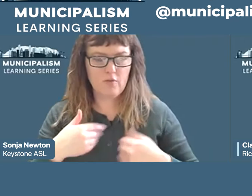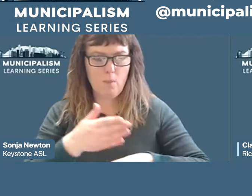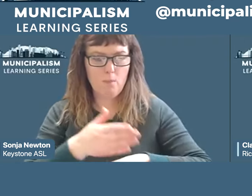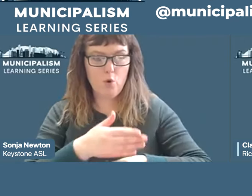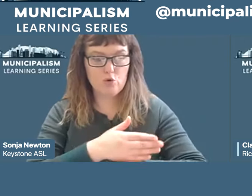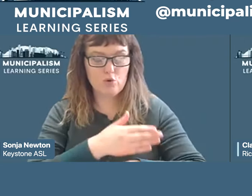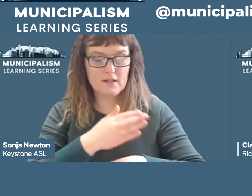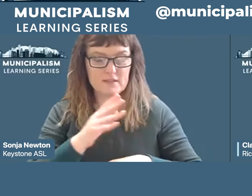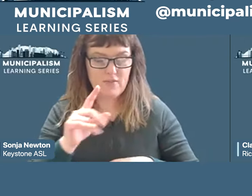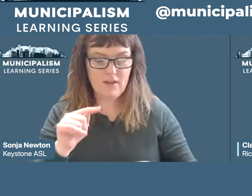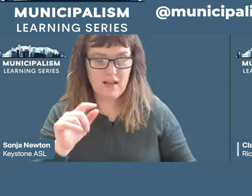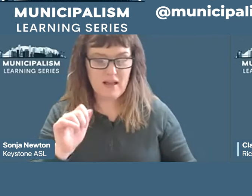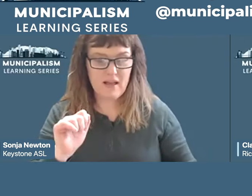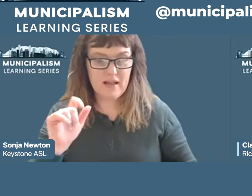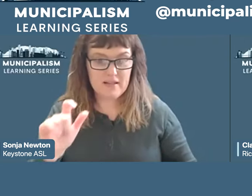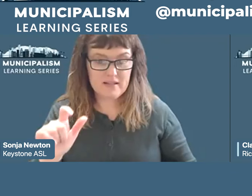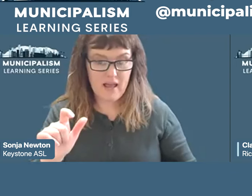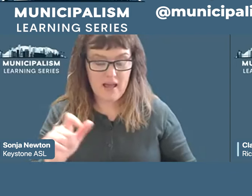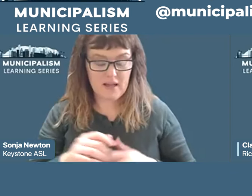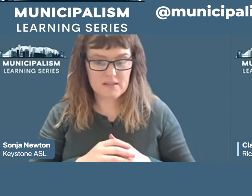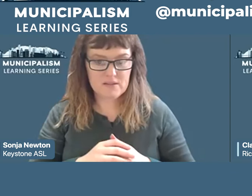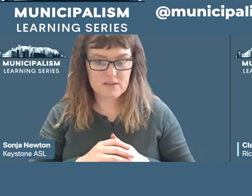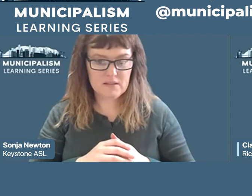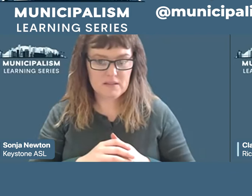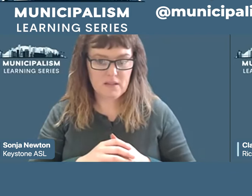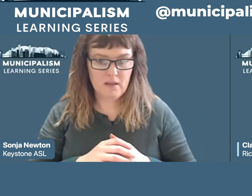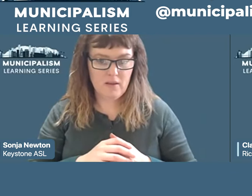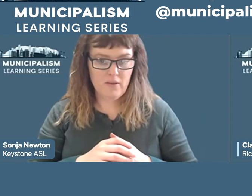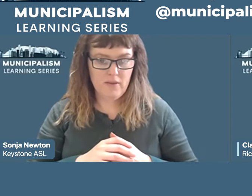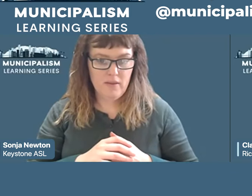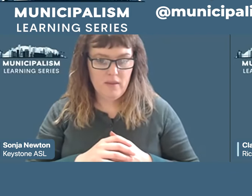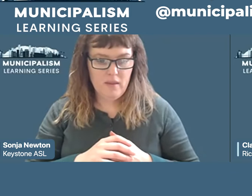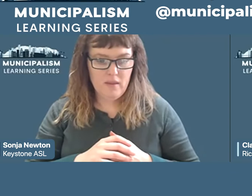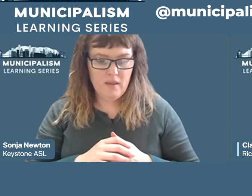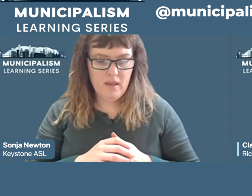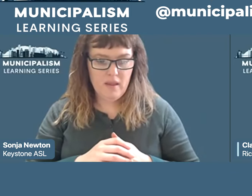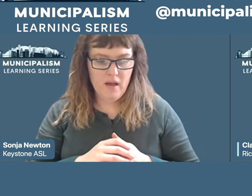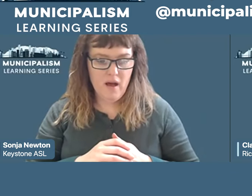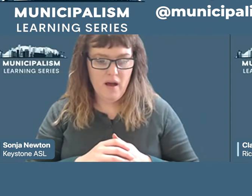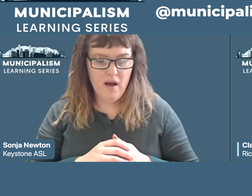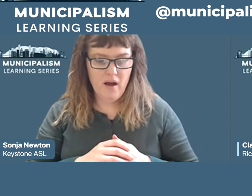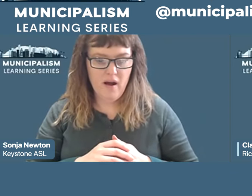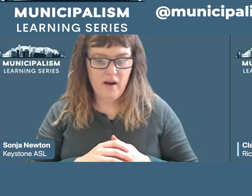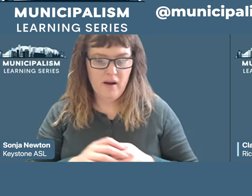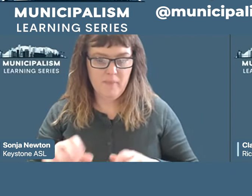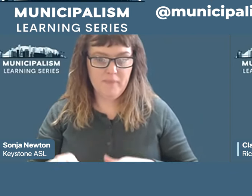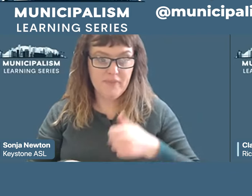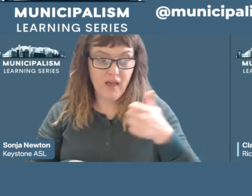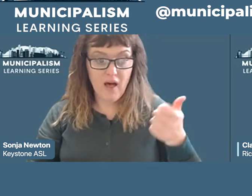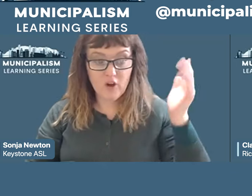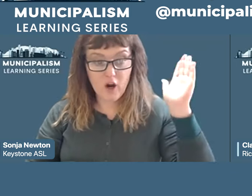like my other presenter was talking about we